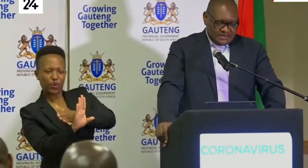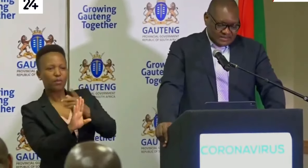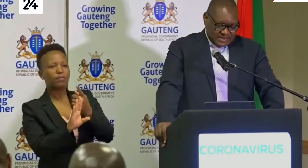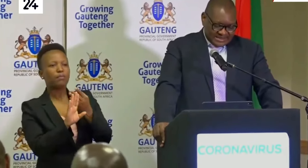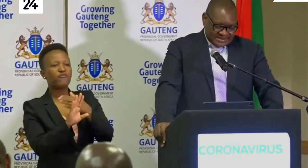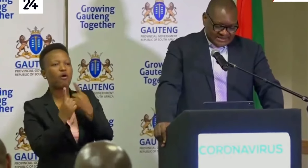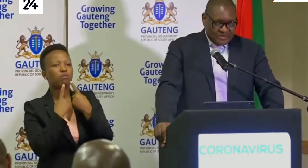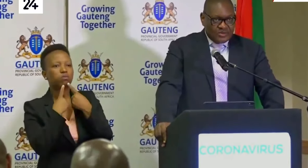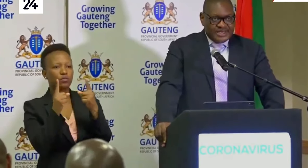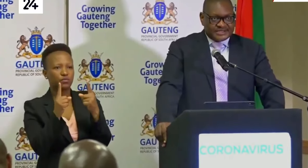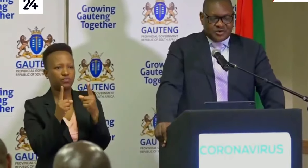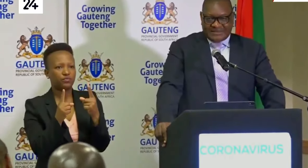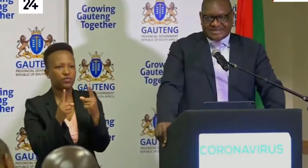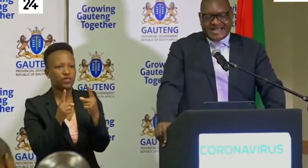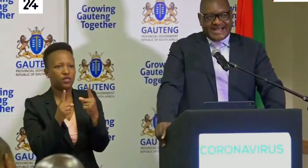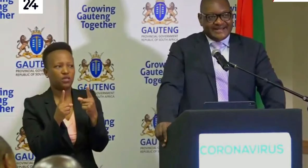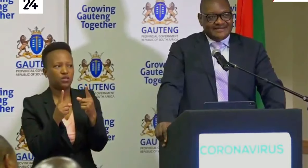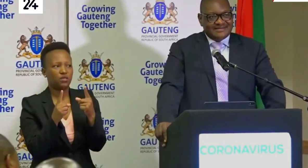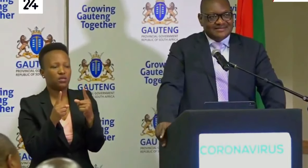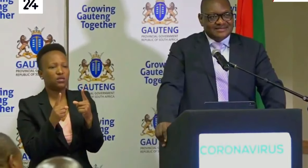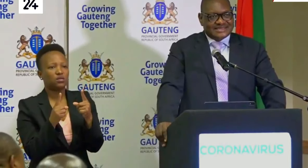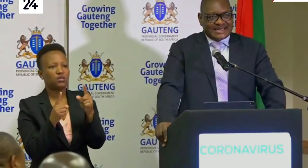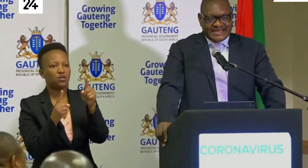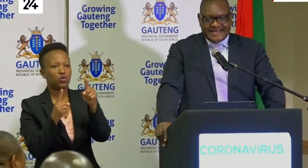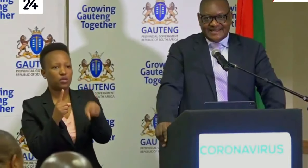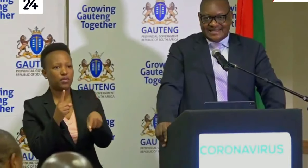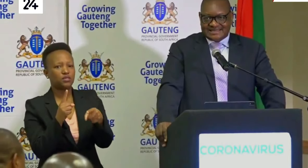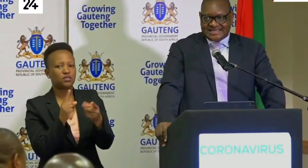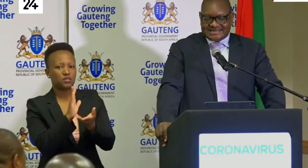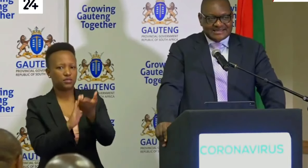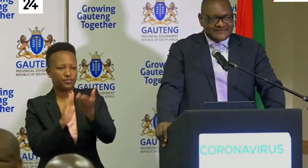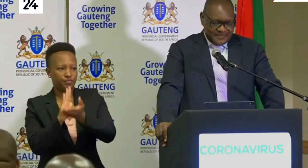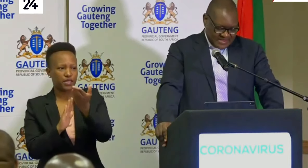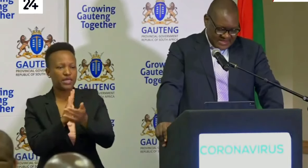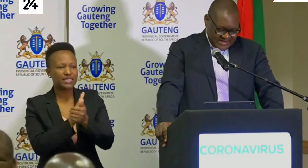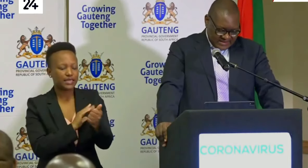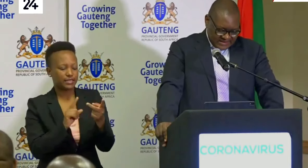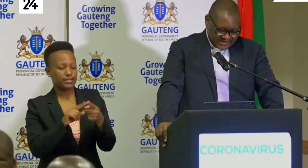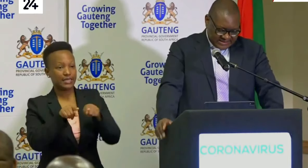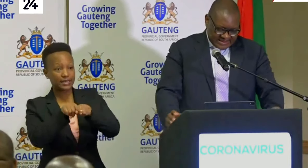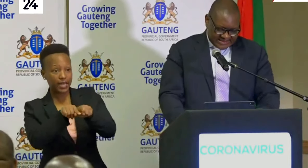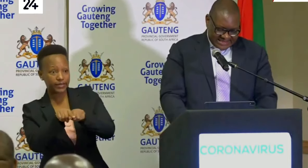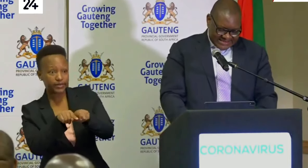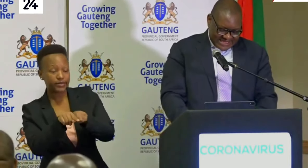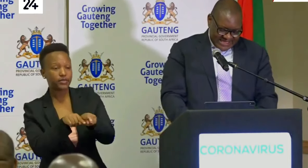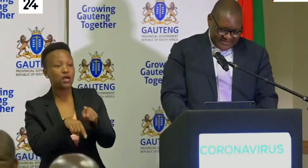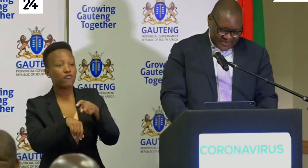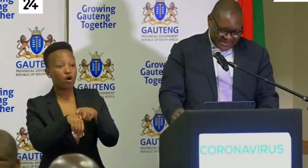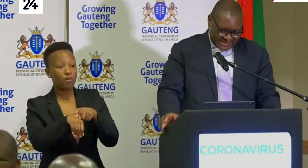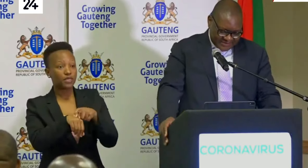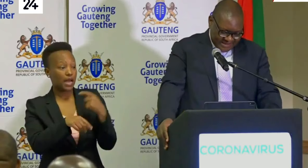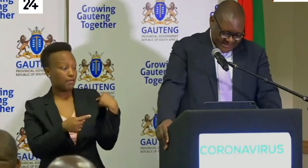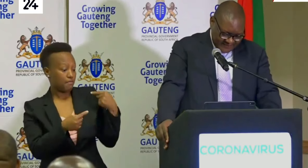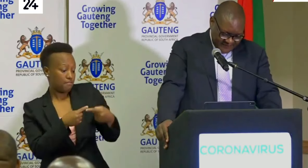that we need to upscale screening and testing since that time